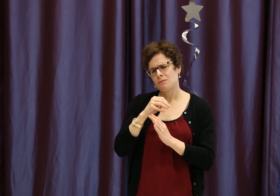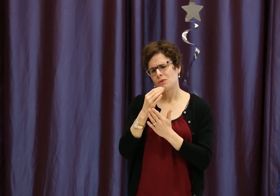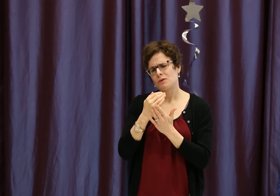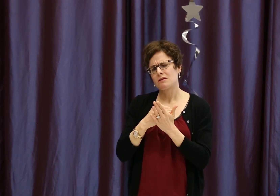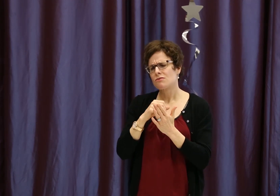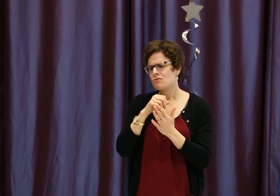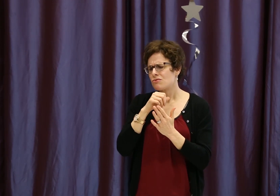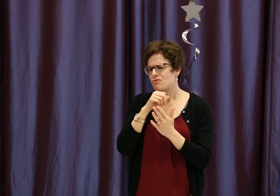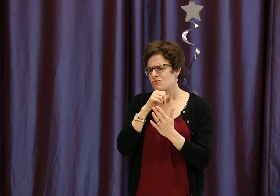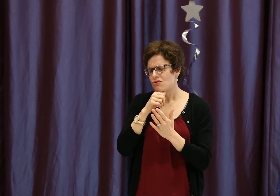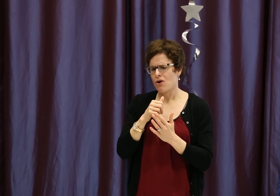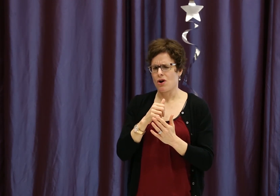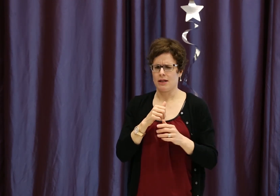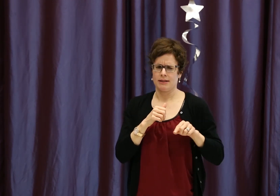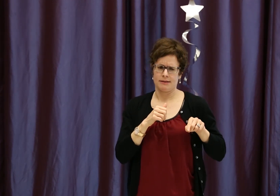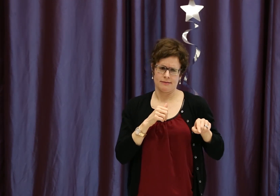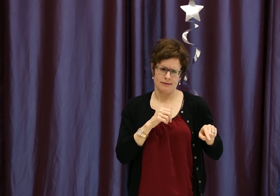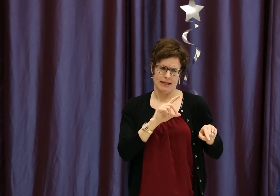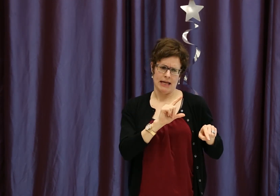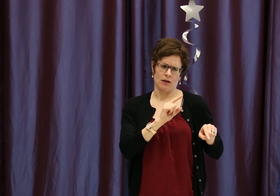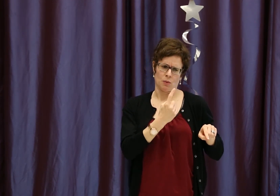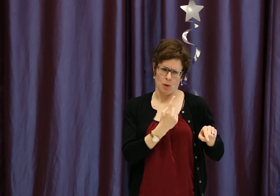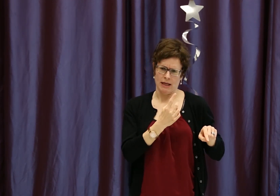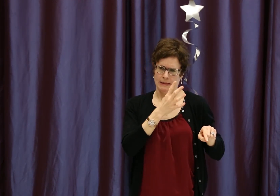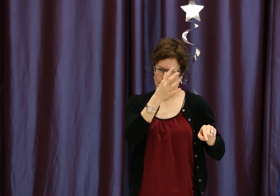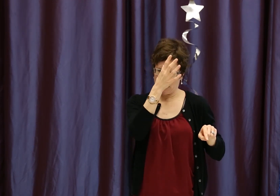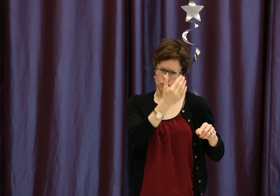So, the point of this particular course, and this curriculum,